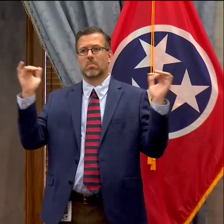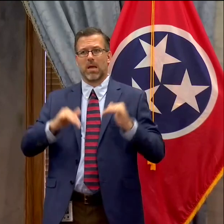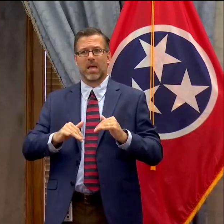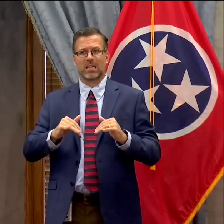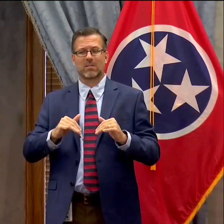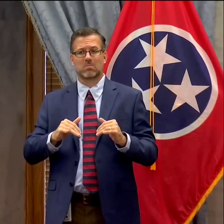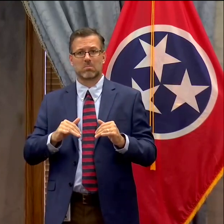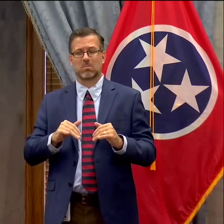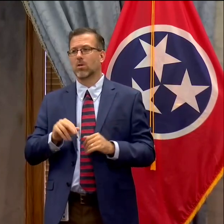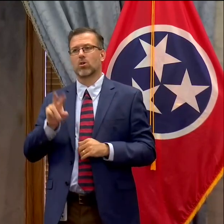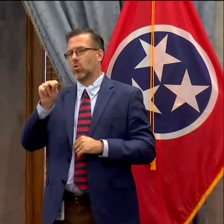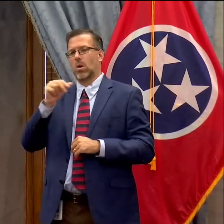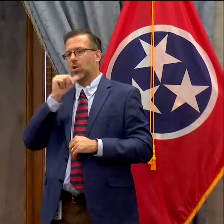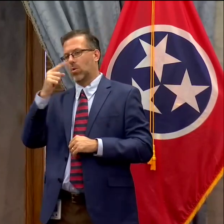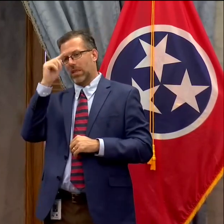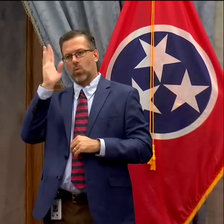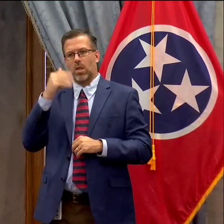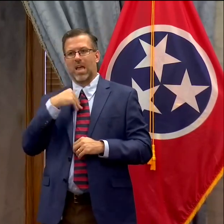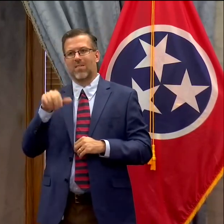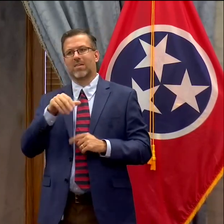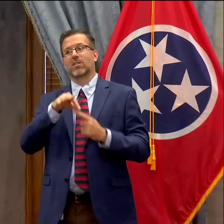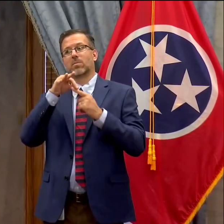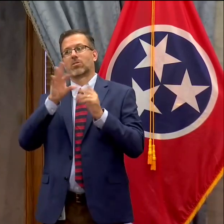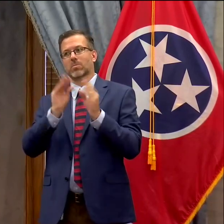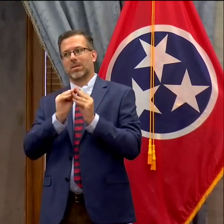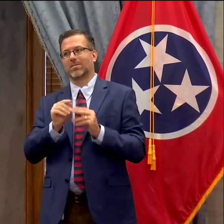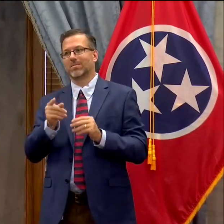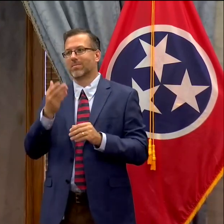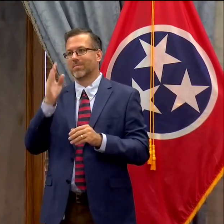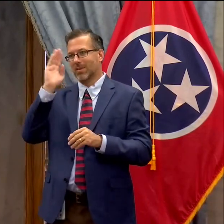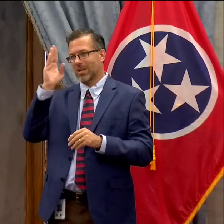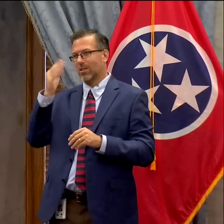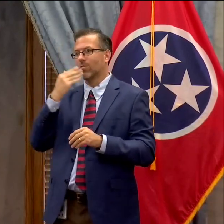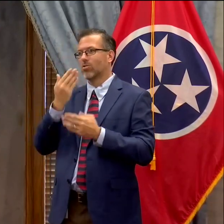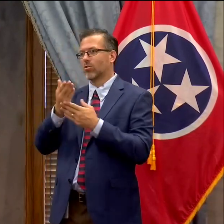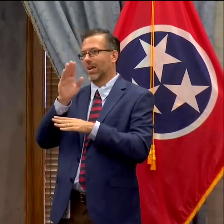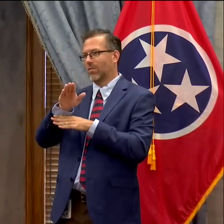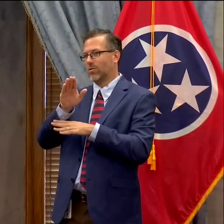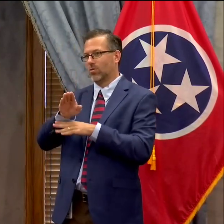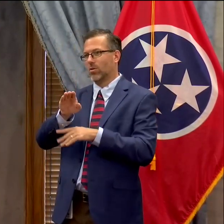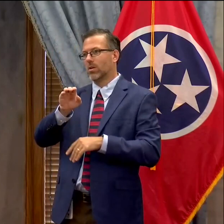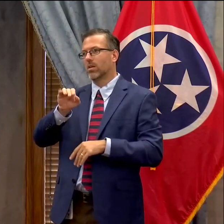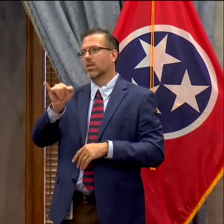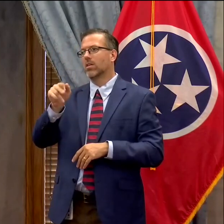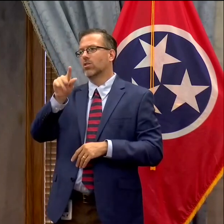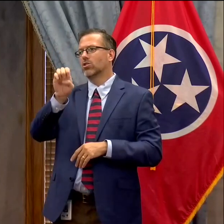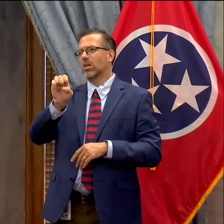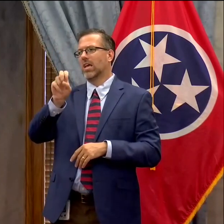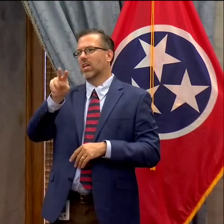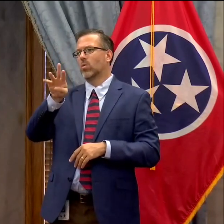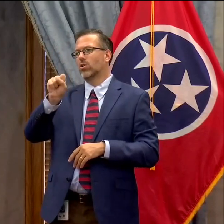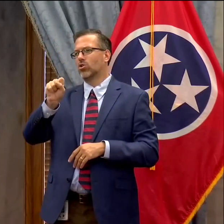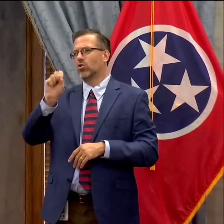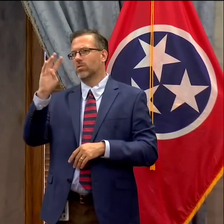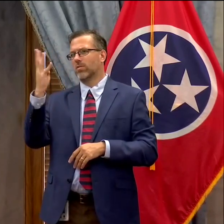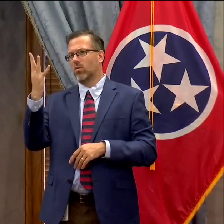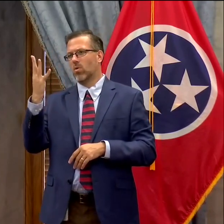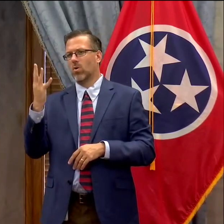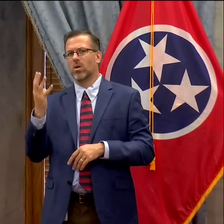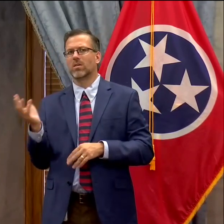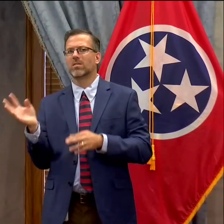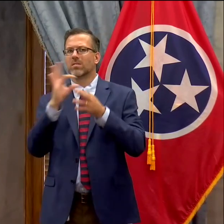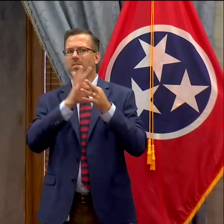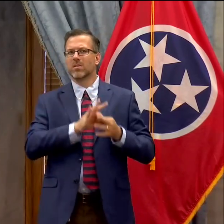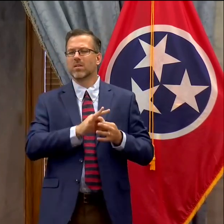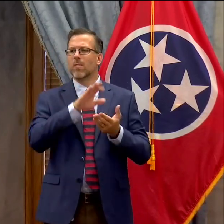Thank you. Good afternoon Governor Lee. Carice Jacqueline here with News 4. Um just following up on this question about the school